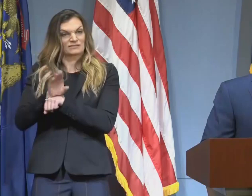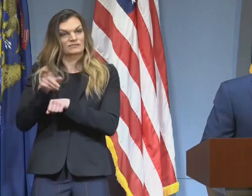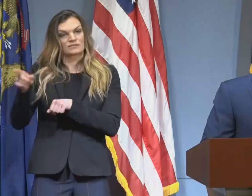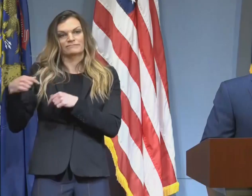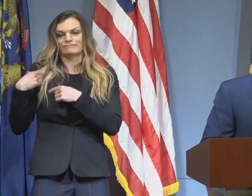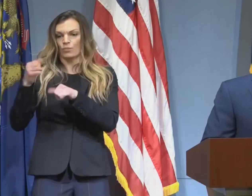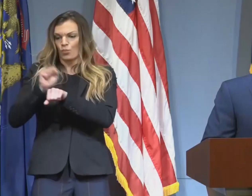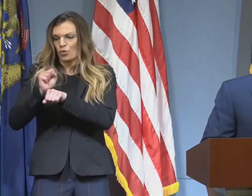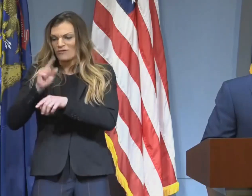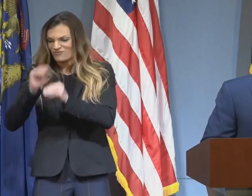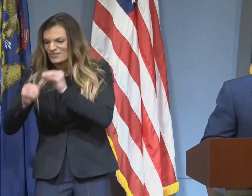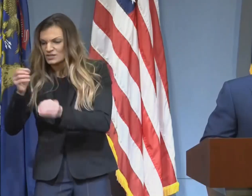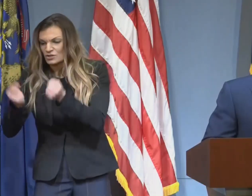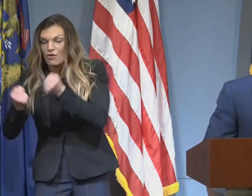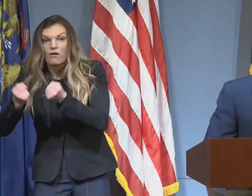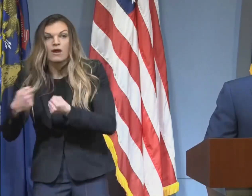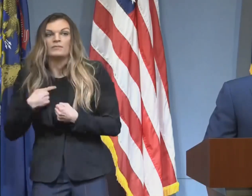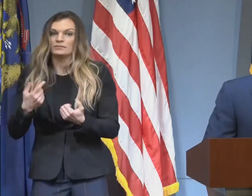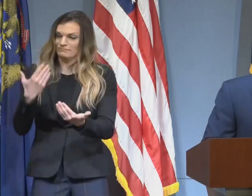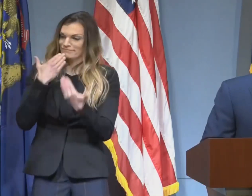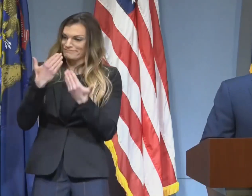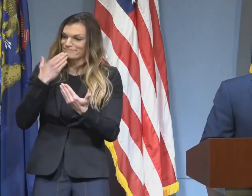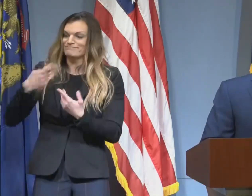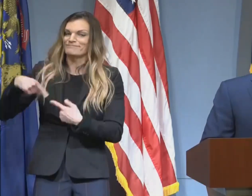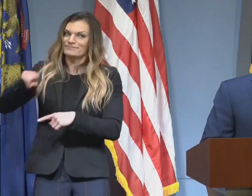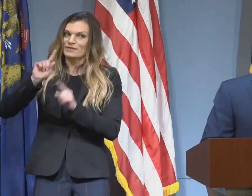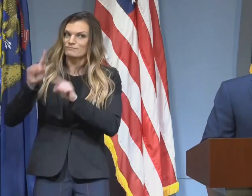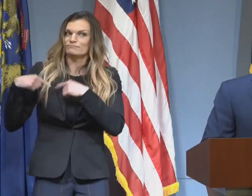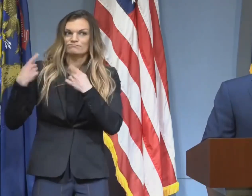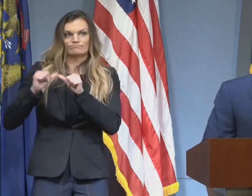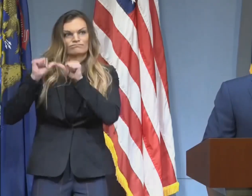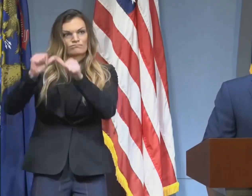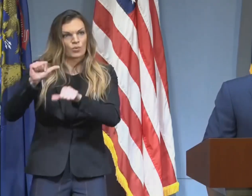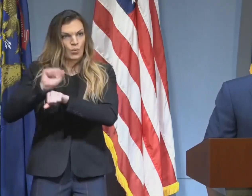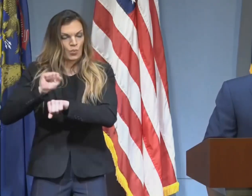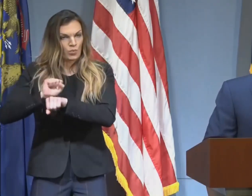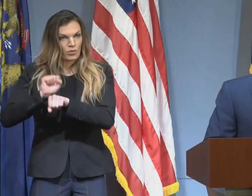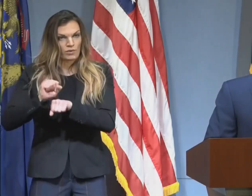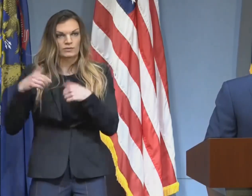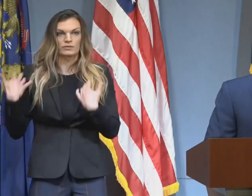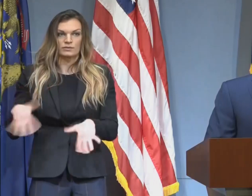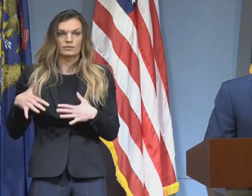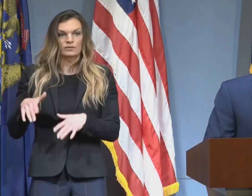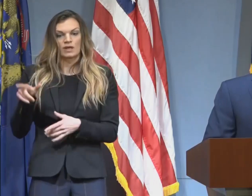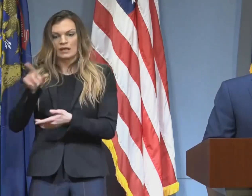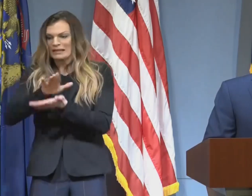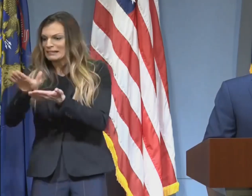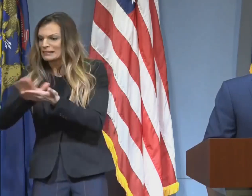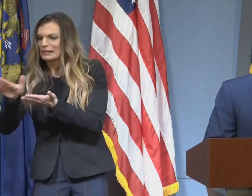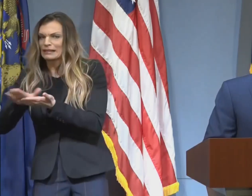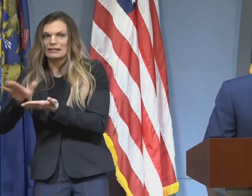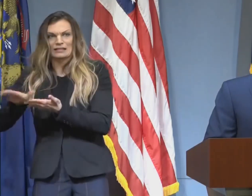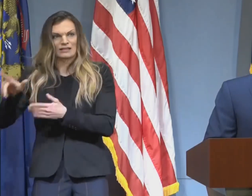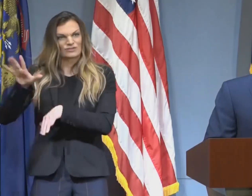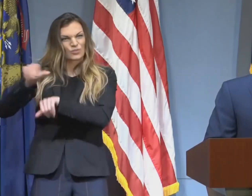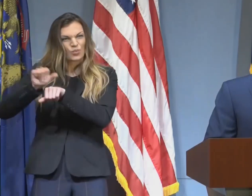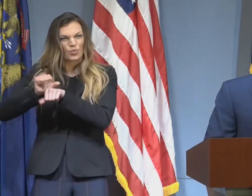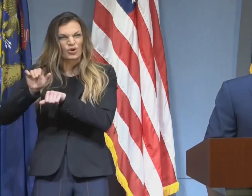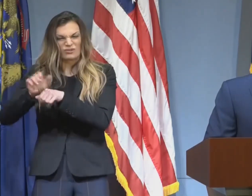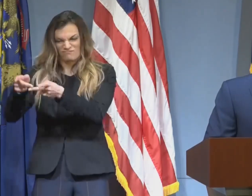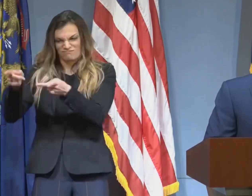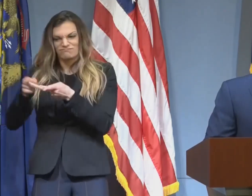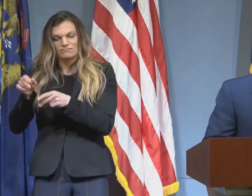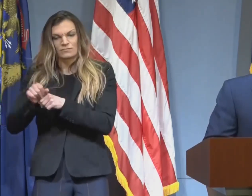maintenance personnel, the team members who have implemented new cleaning procedures for vehicles in repair and